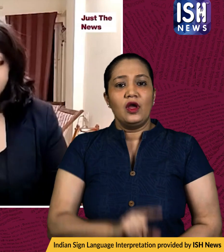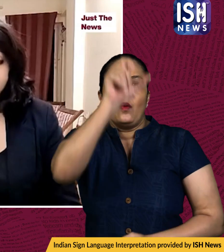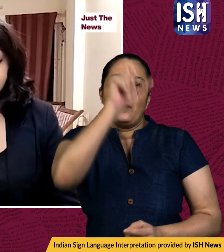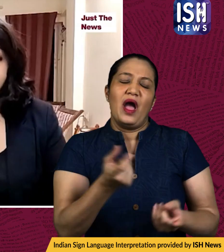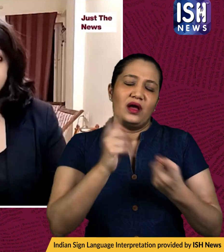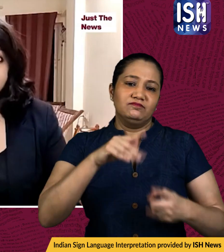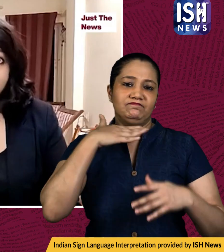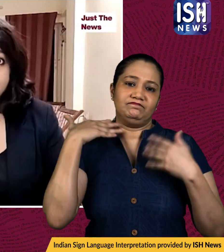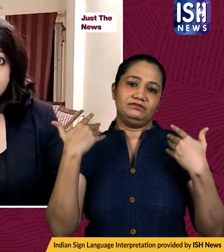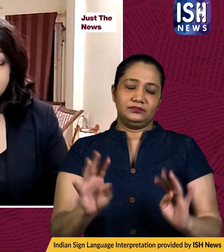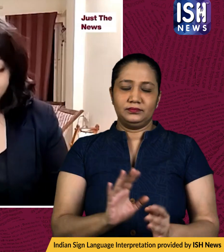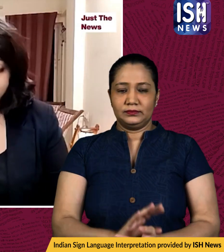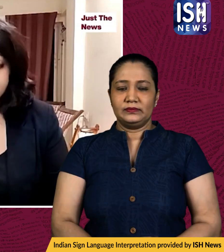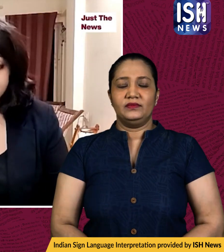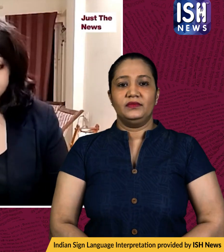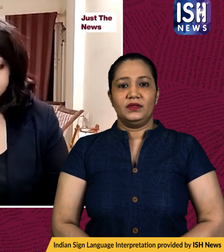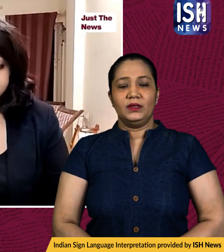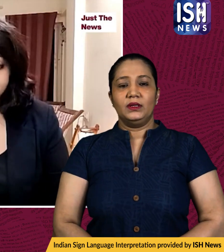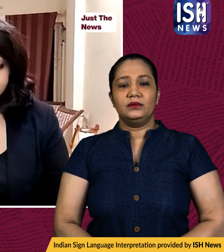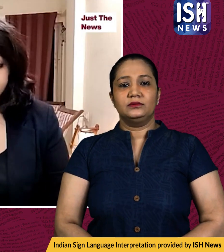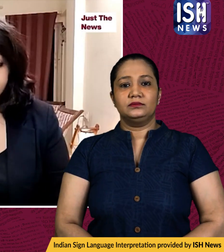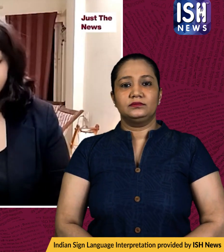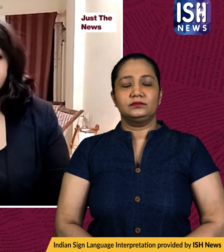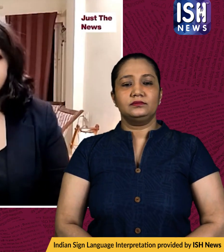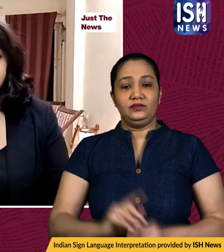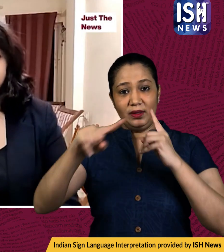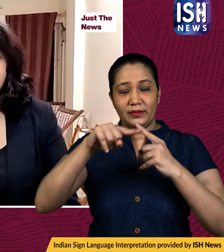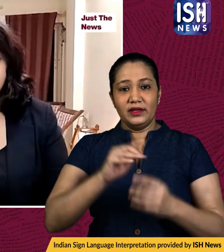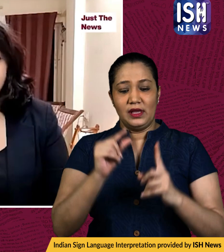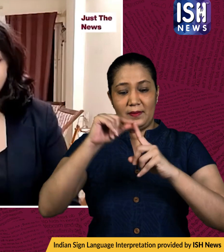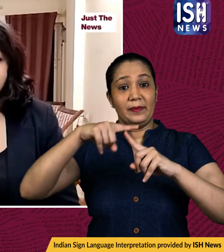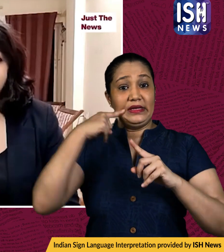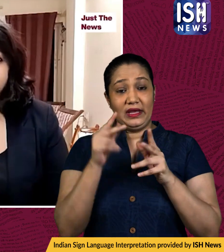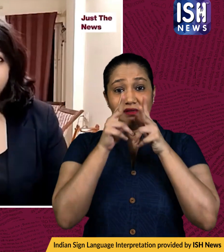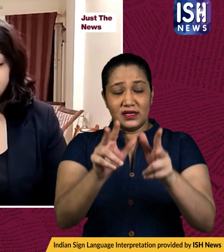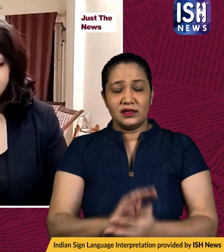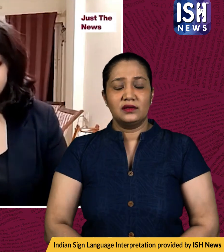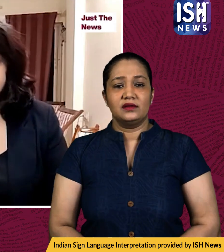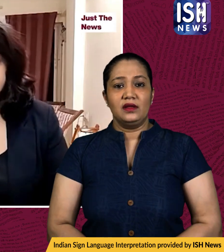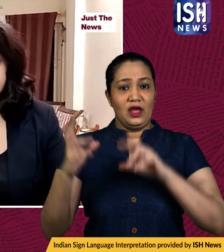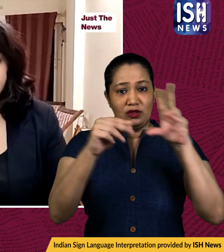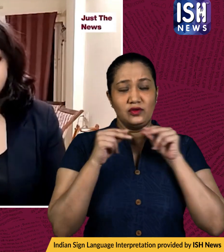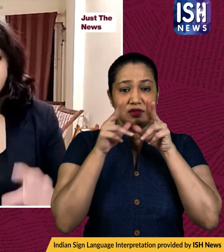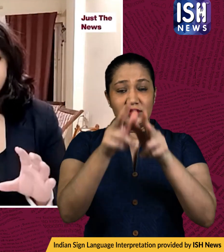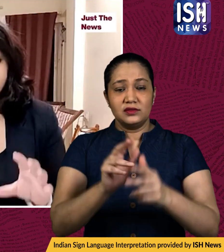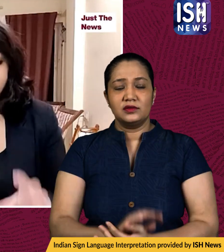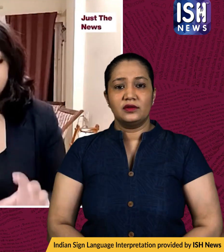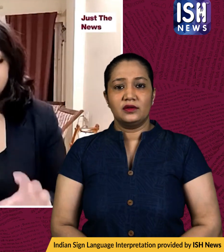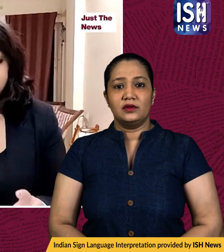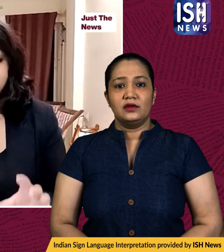them succumbed to his injuries also pti has reported quoting sources saying that serum institute